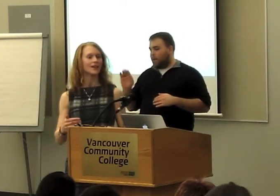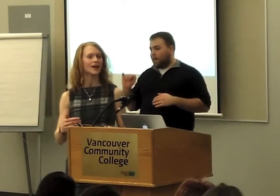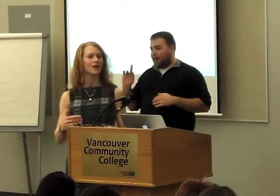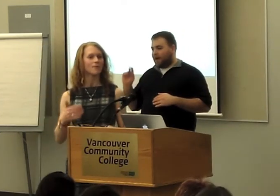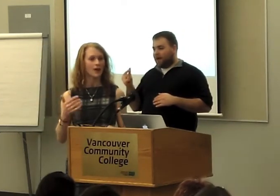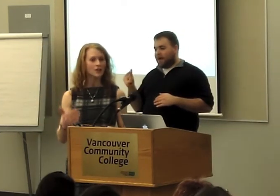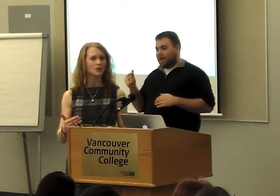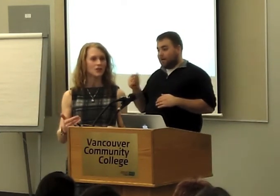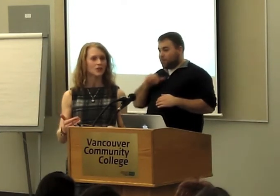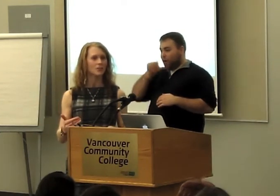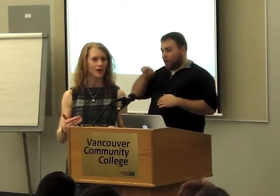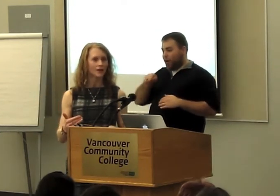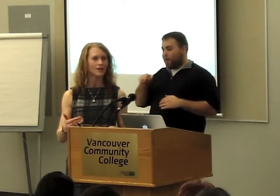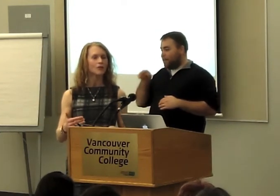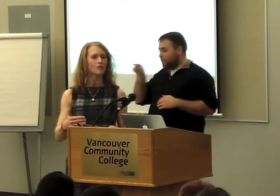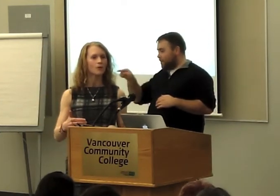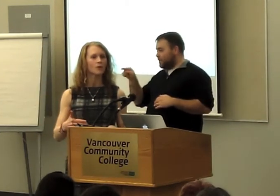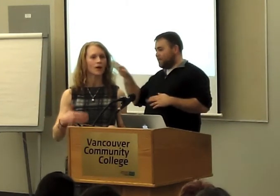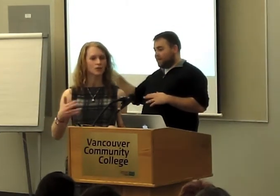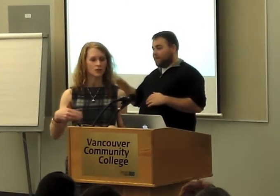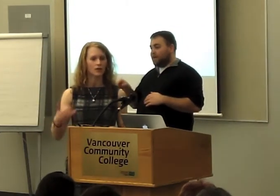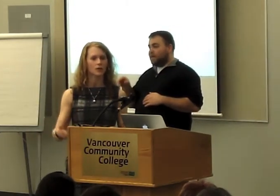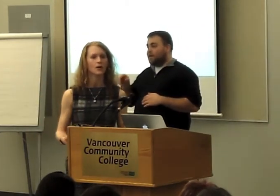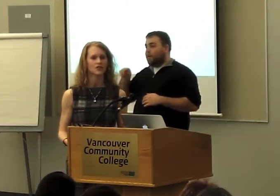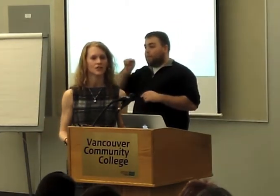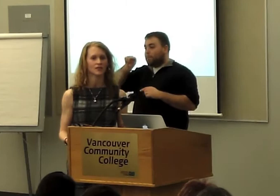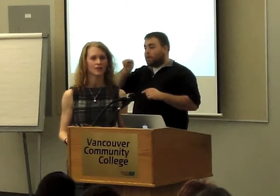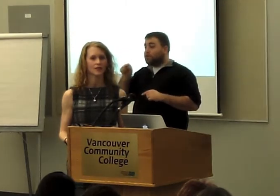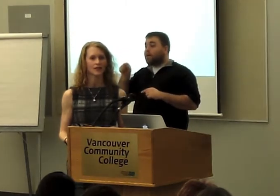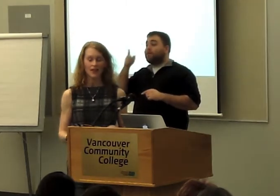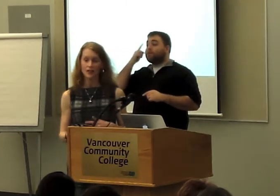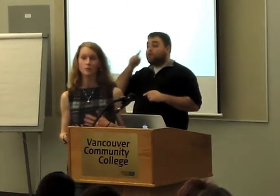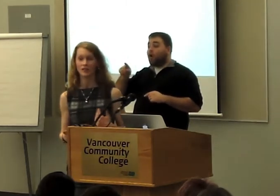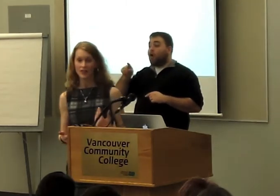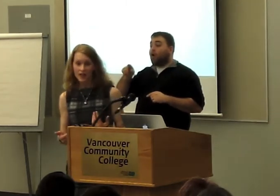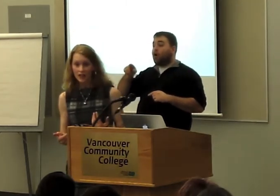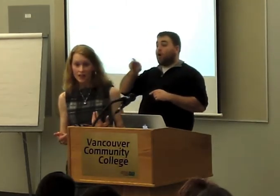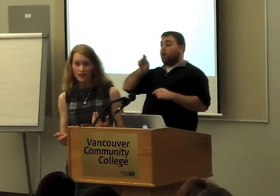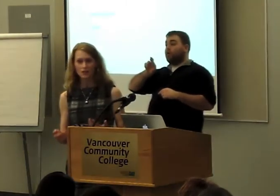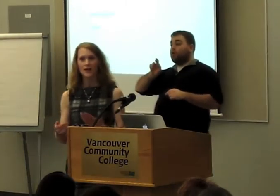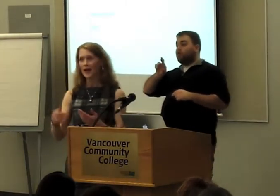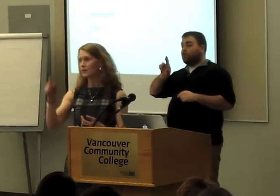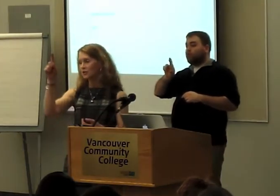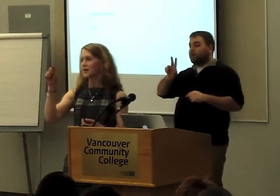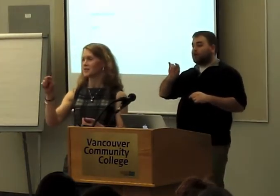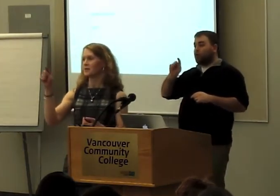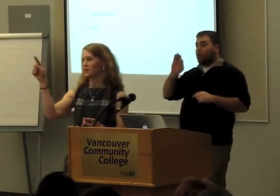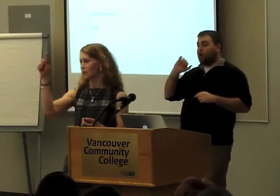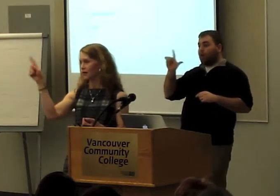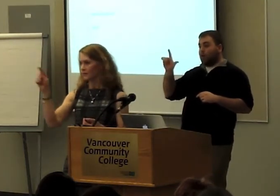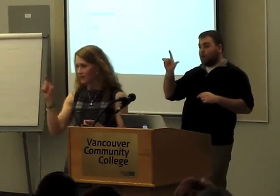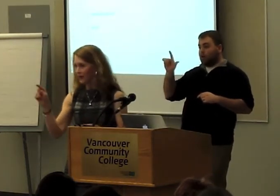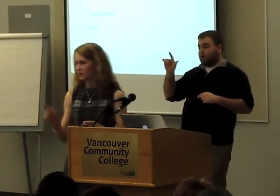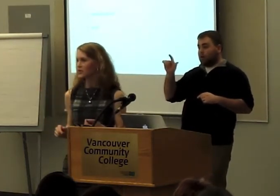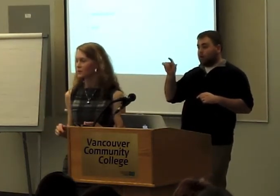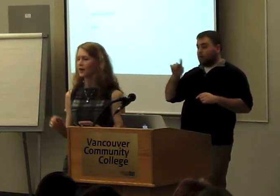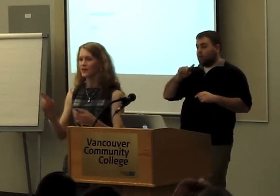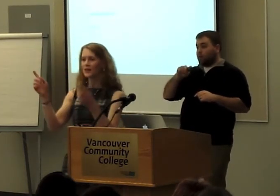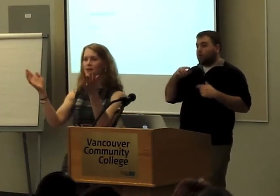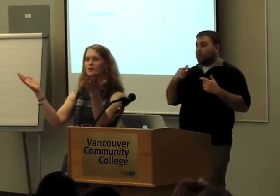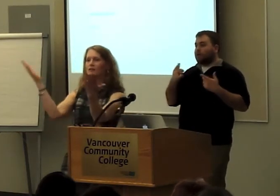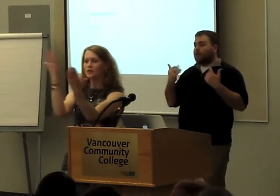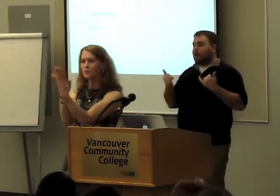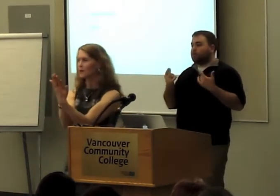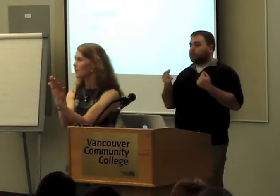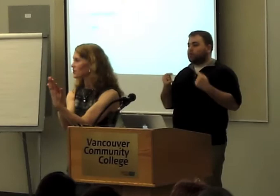need a punctuation mark for a rhetorical question. Can you believe it? Because right now, we do exclamation mark and question